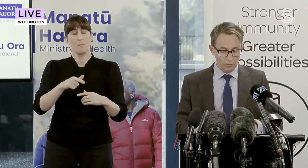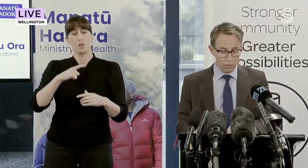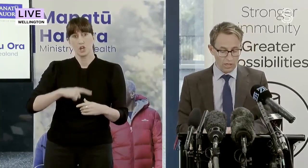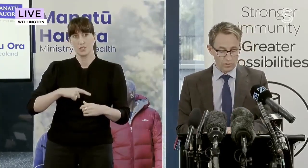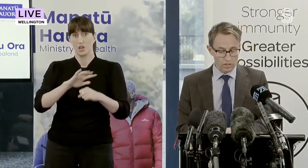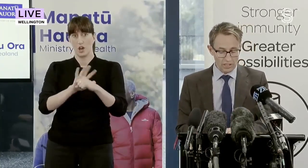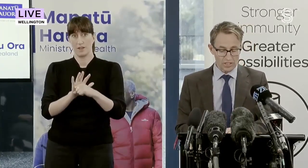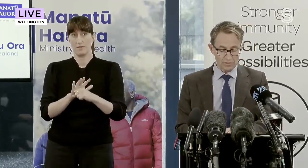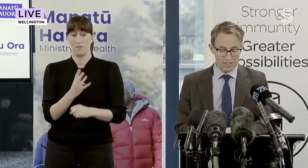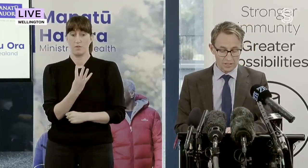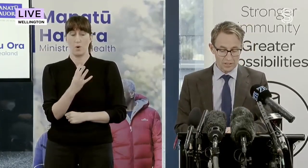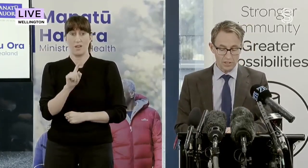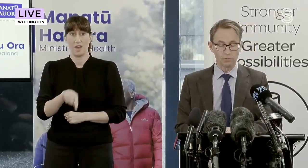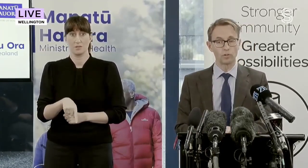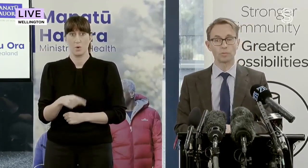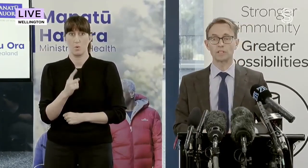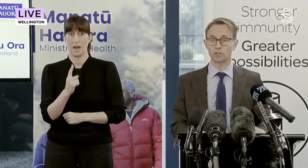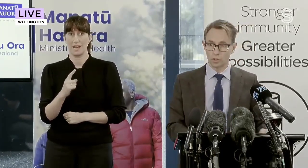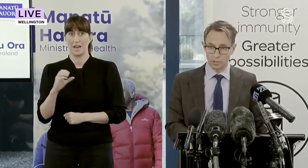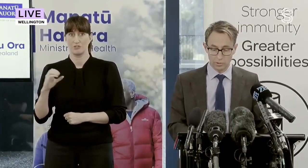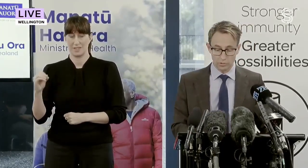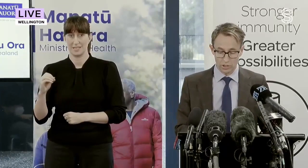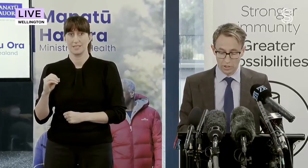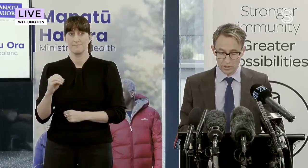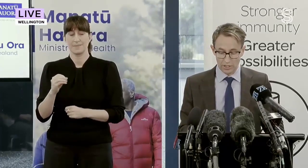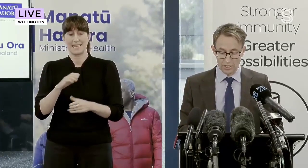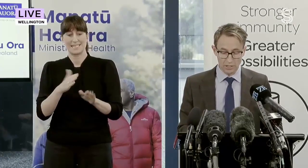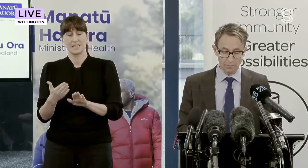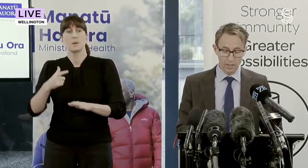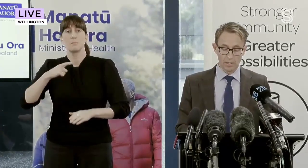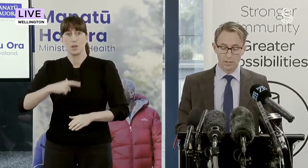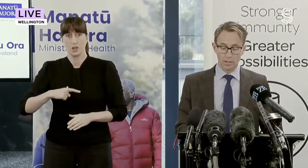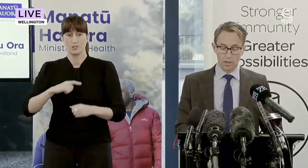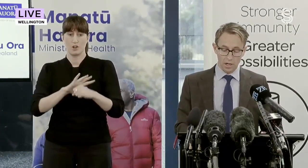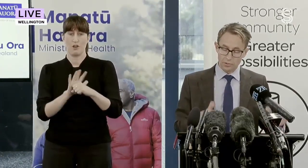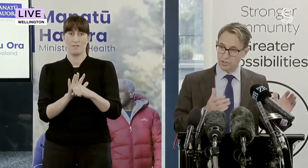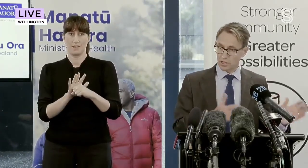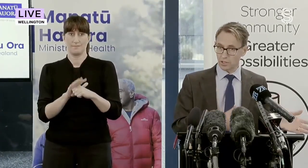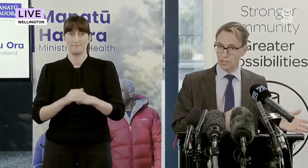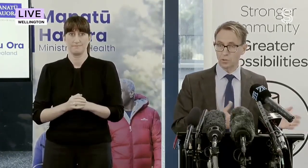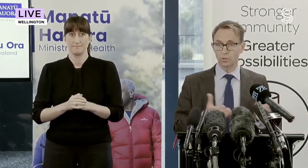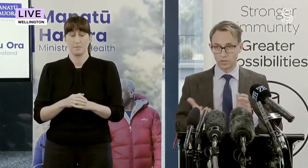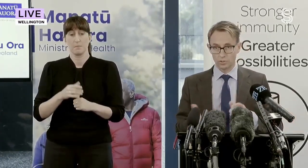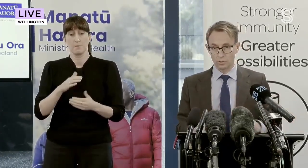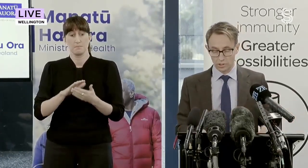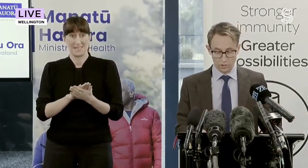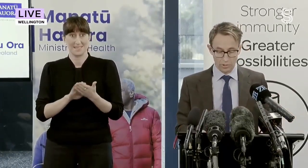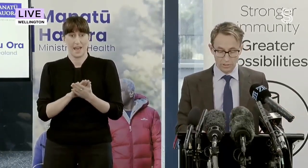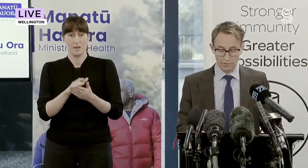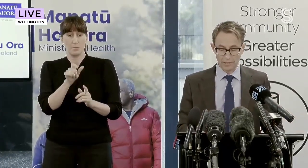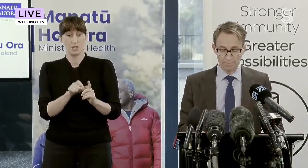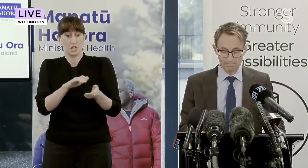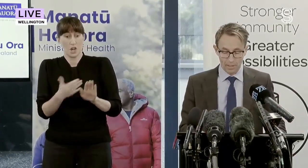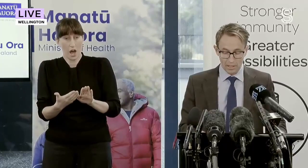,427 deaths confirmed as attributable to COVID-19, either as the underlying cause or a